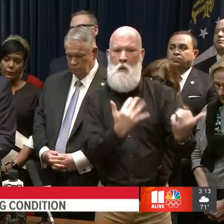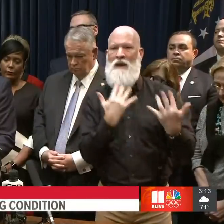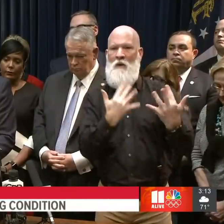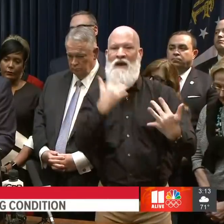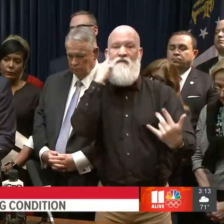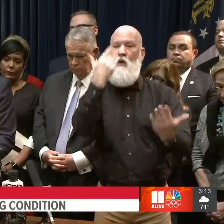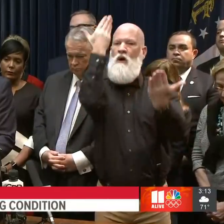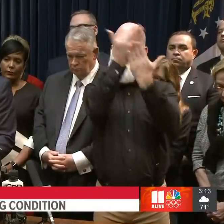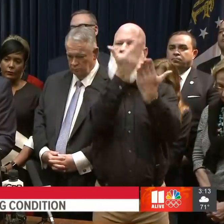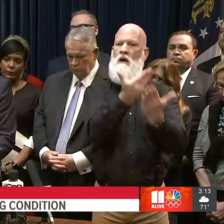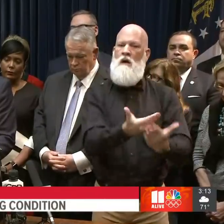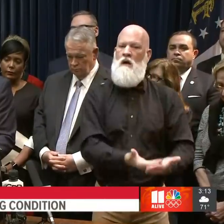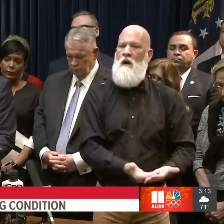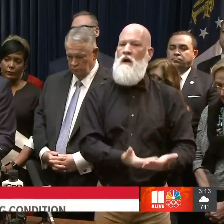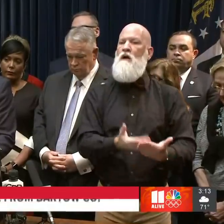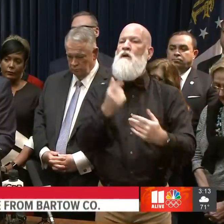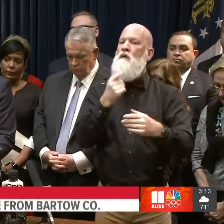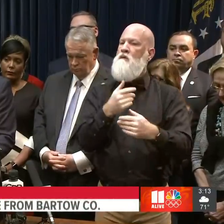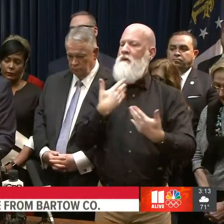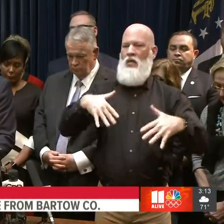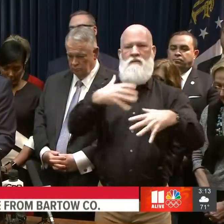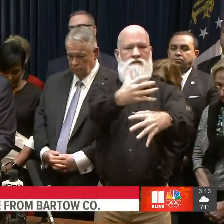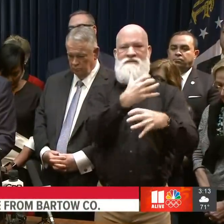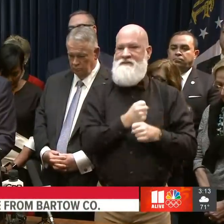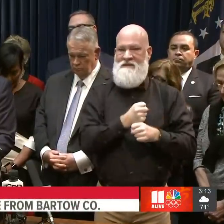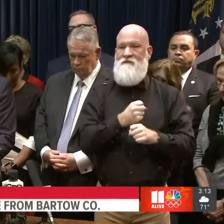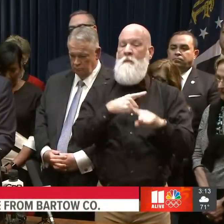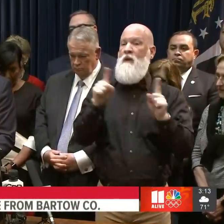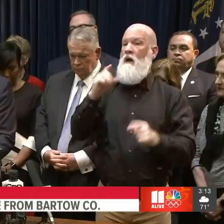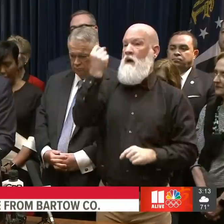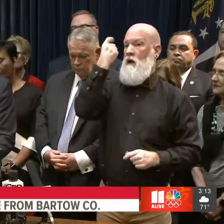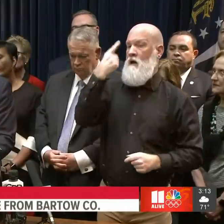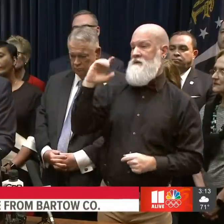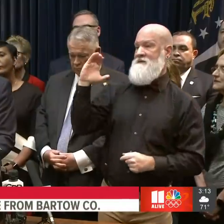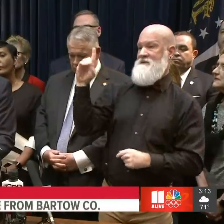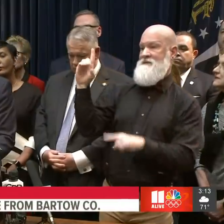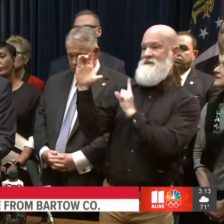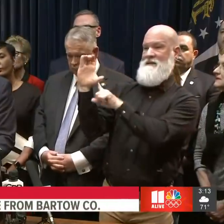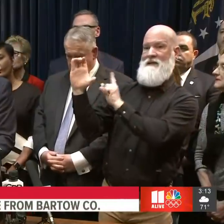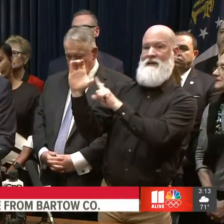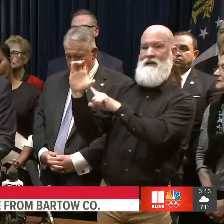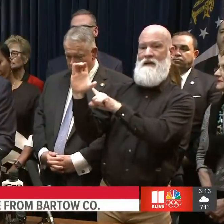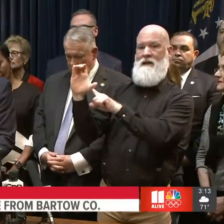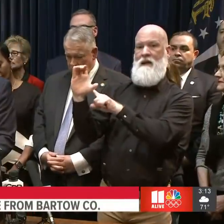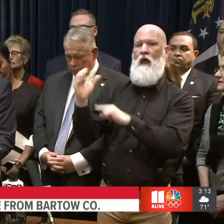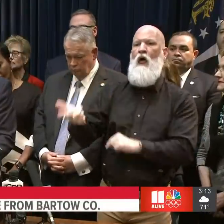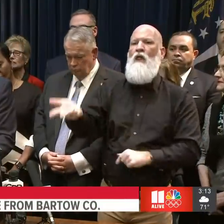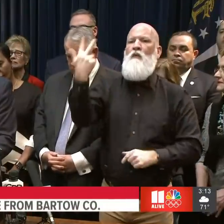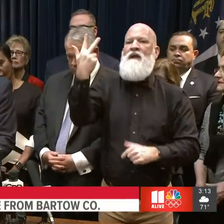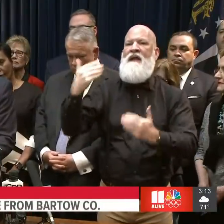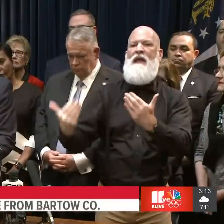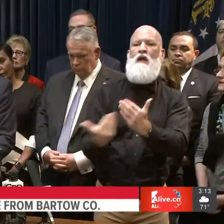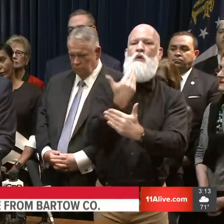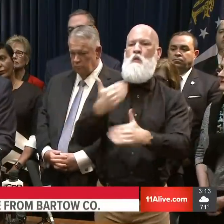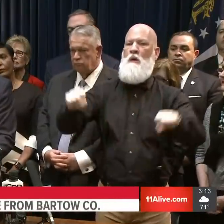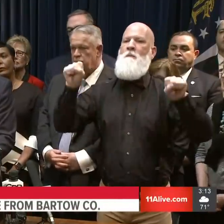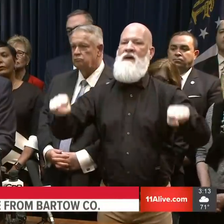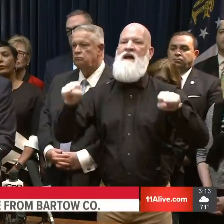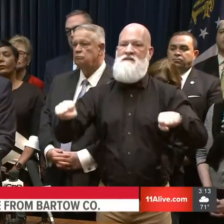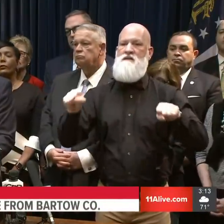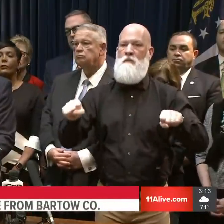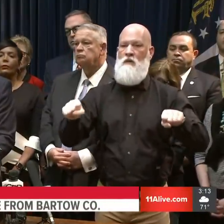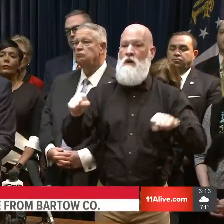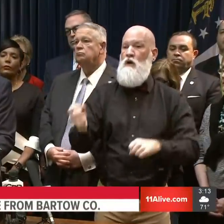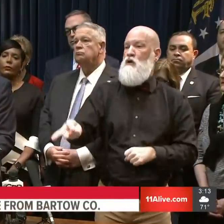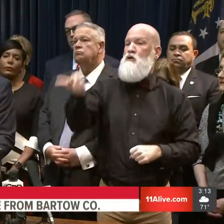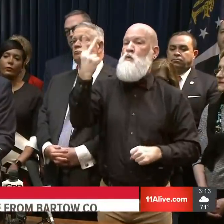for Disease Control and Prevention on three new presumed positive cases of COVID-19. Two individuals are